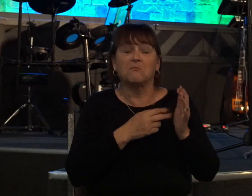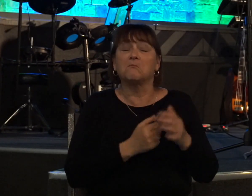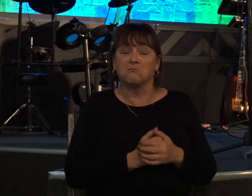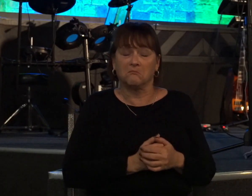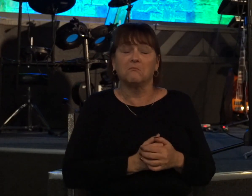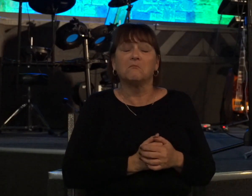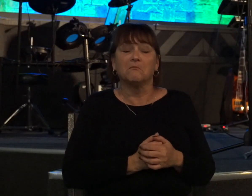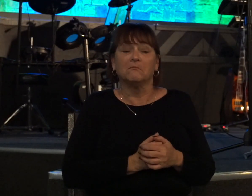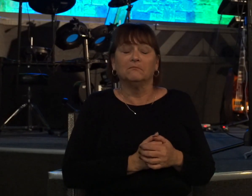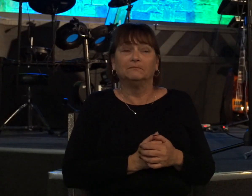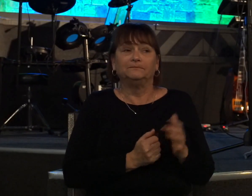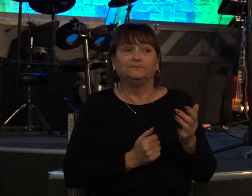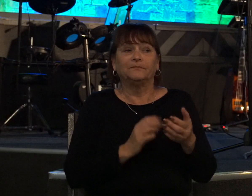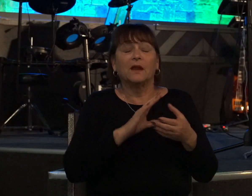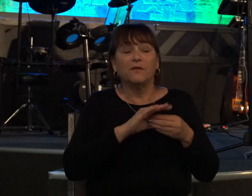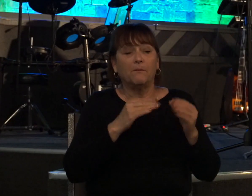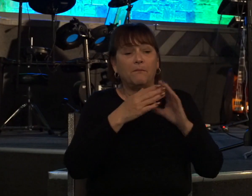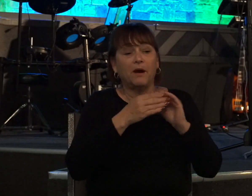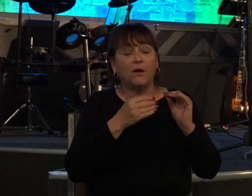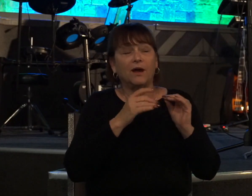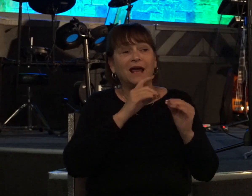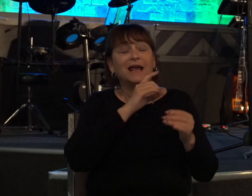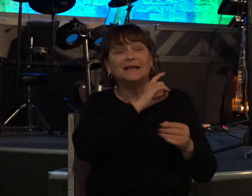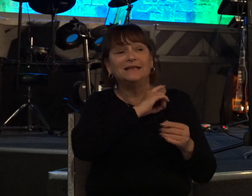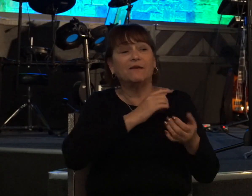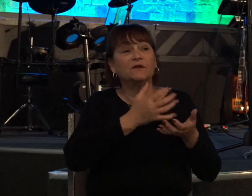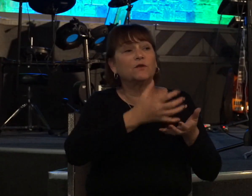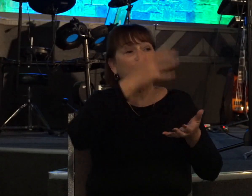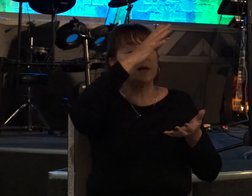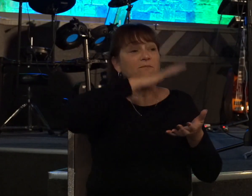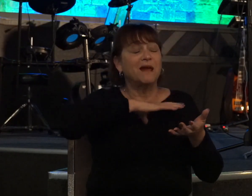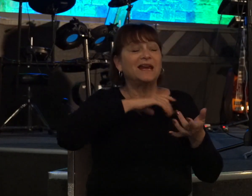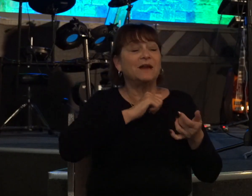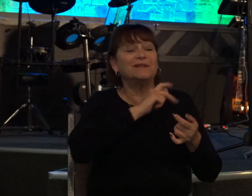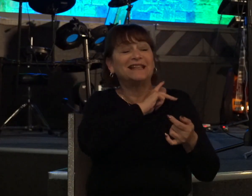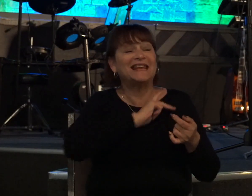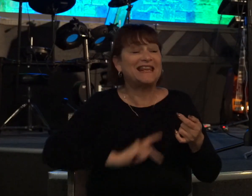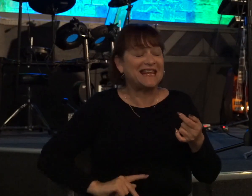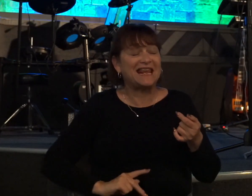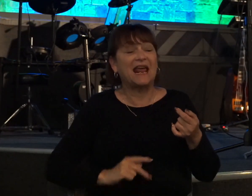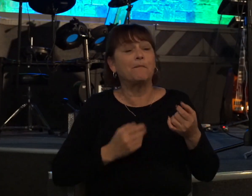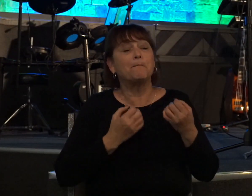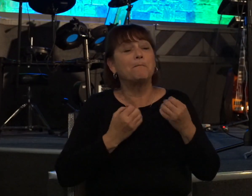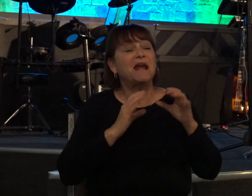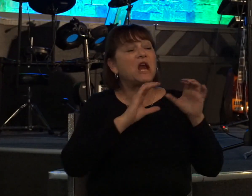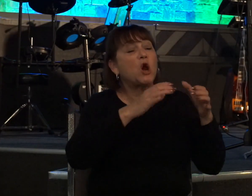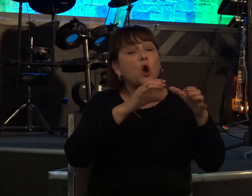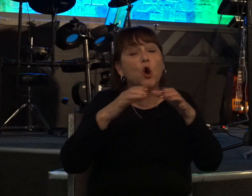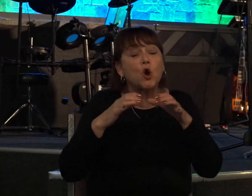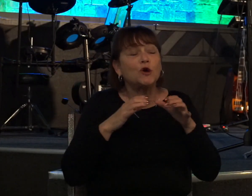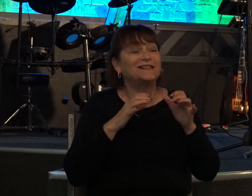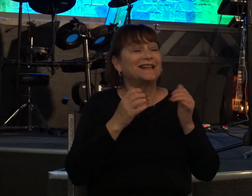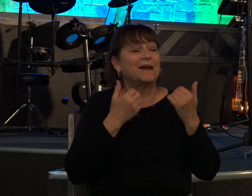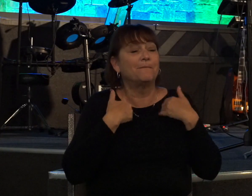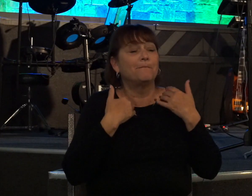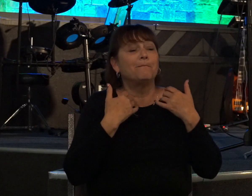you see in the parable david was the rich man david was the king david had many herds and flocks david had many wives and